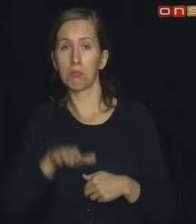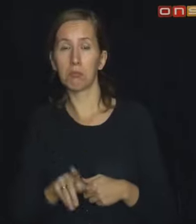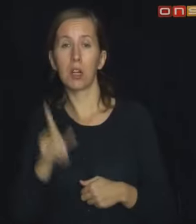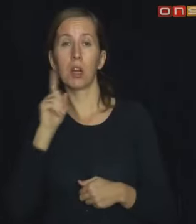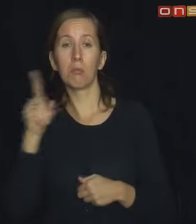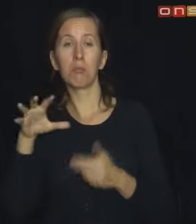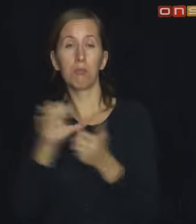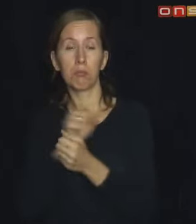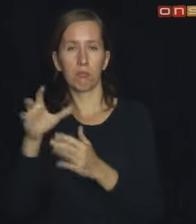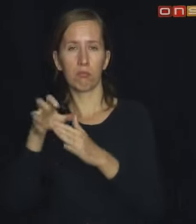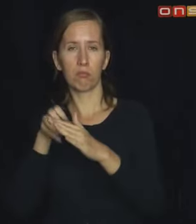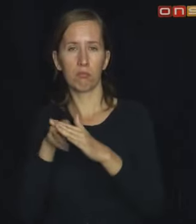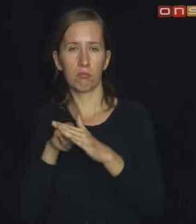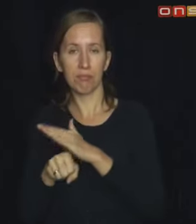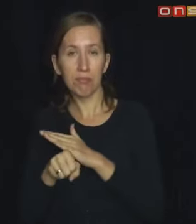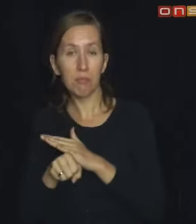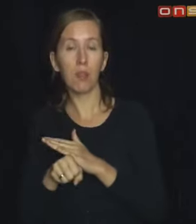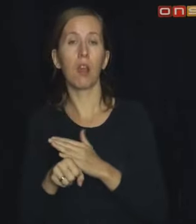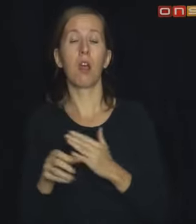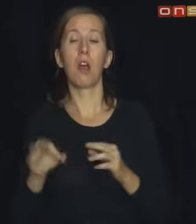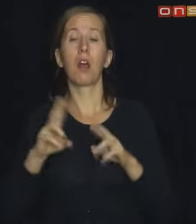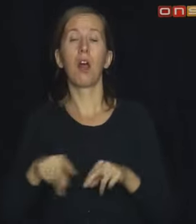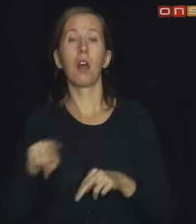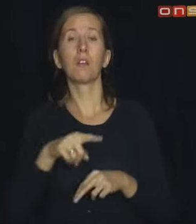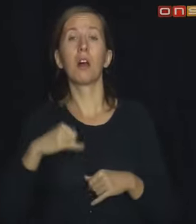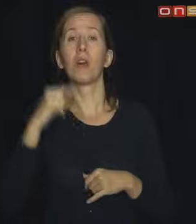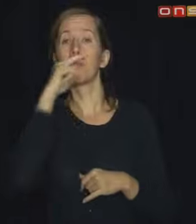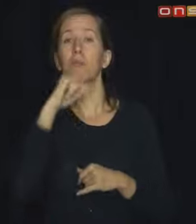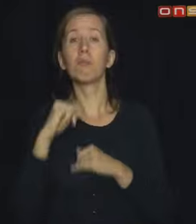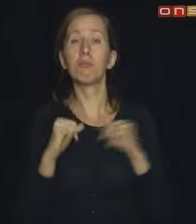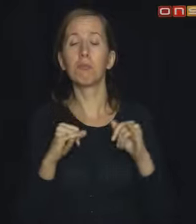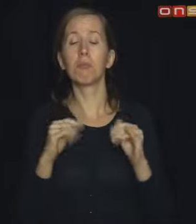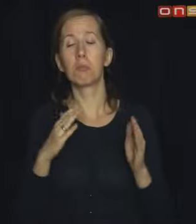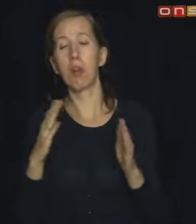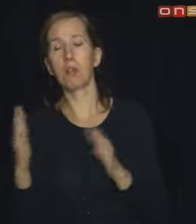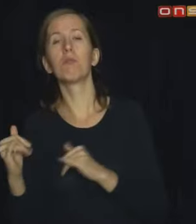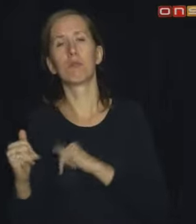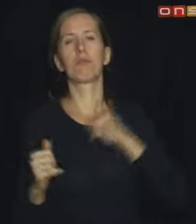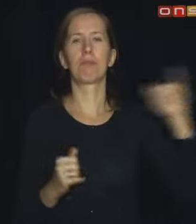And add with bit of water. And then of and So, let's let's of Thank you.